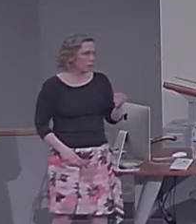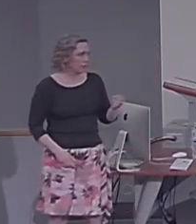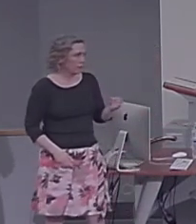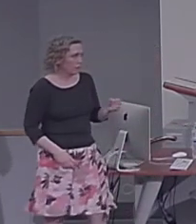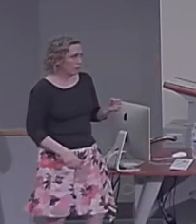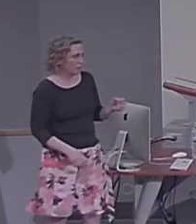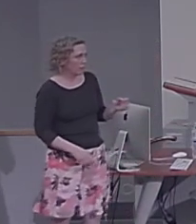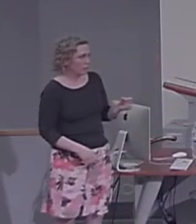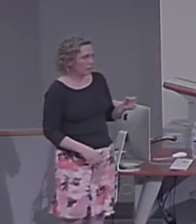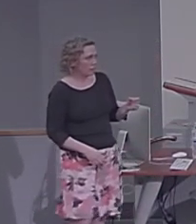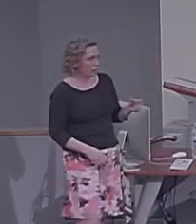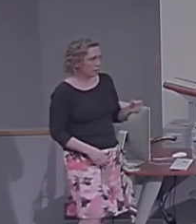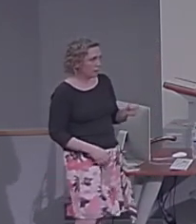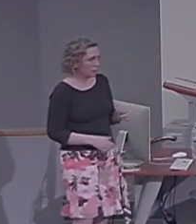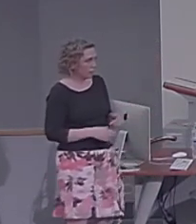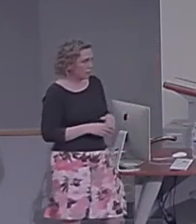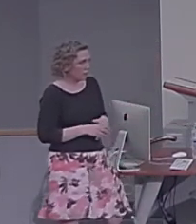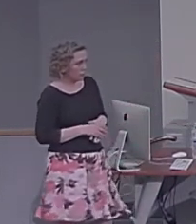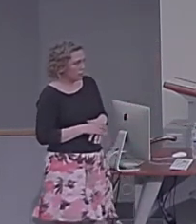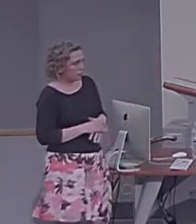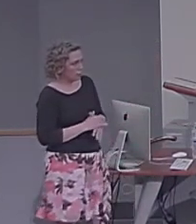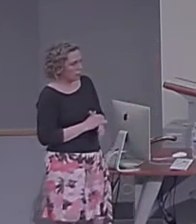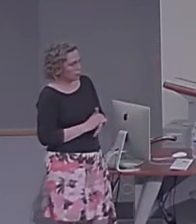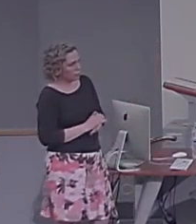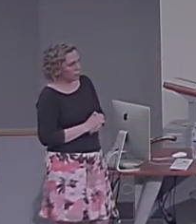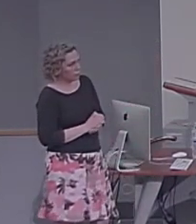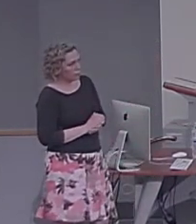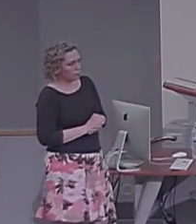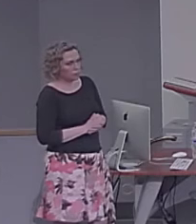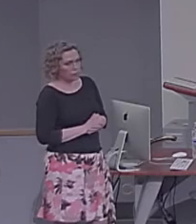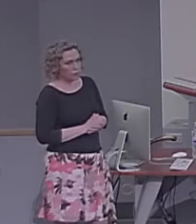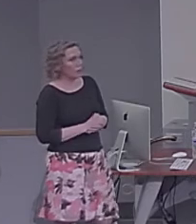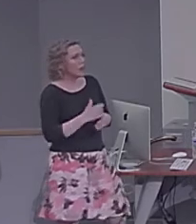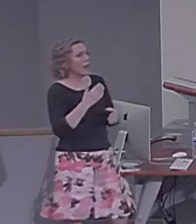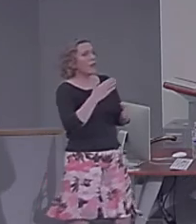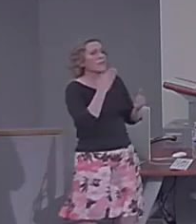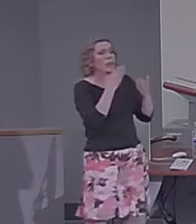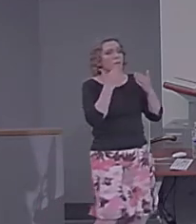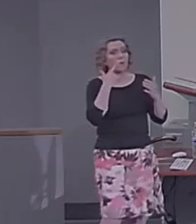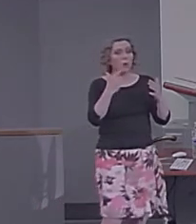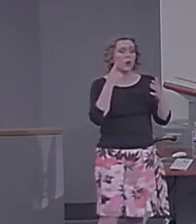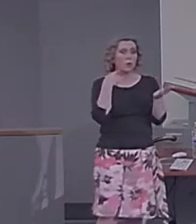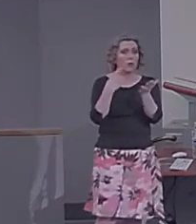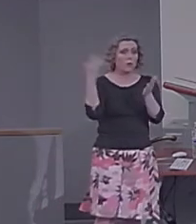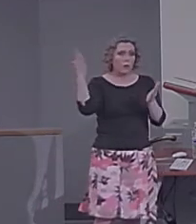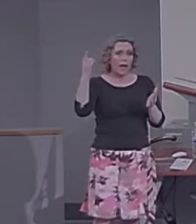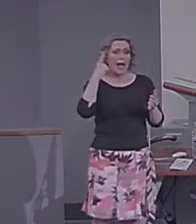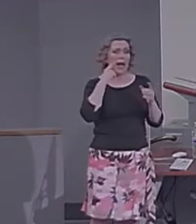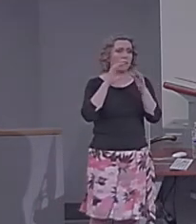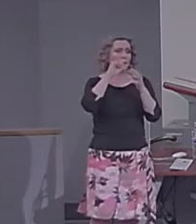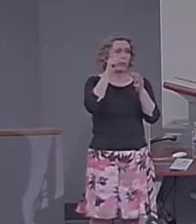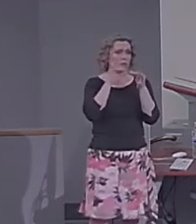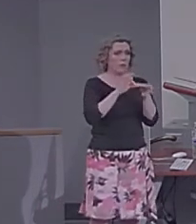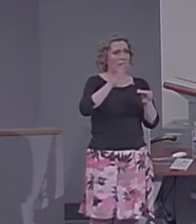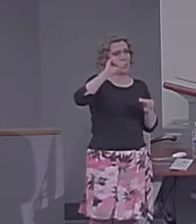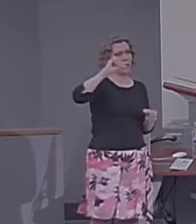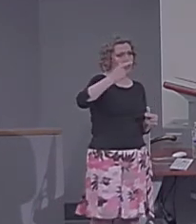Thank you very much for your talk. I have a question related to the angular gyrus. So that area seems to come up in many, many